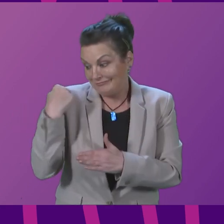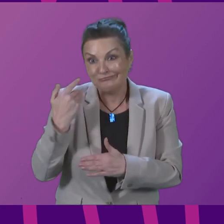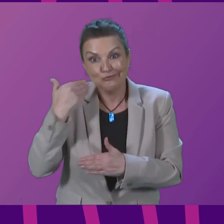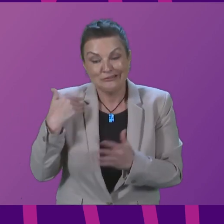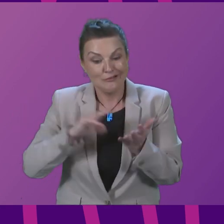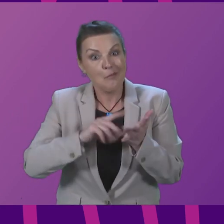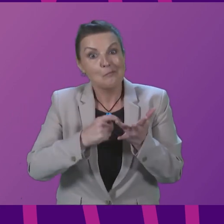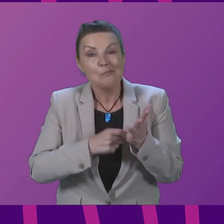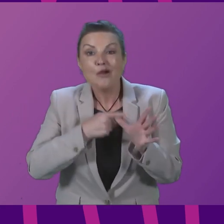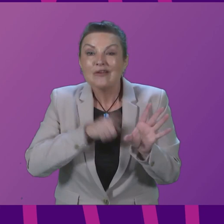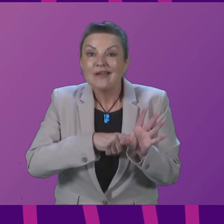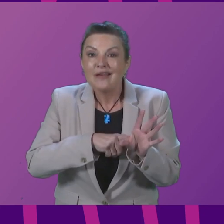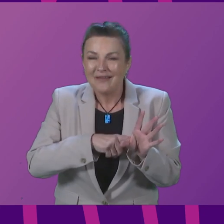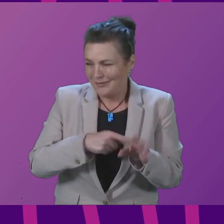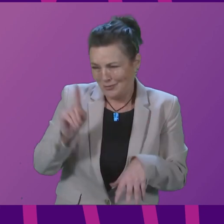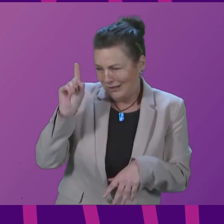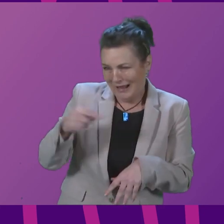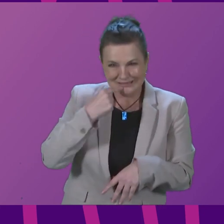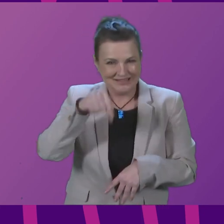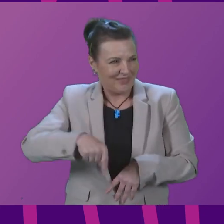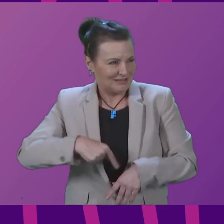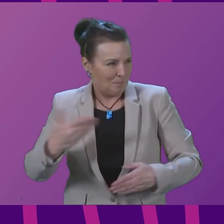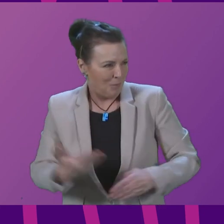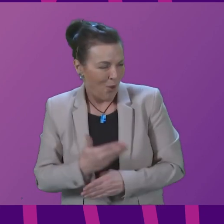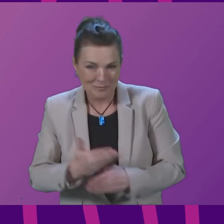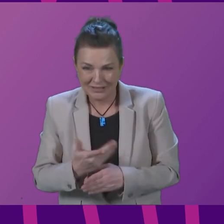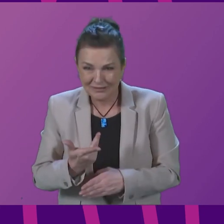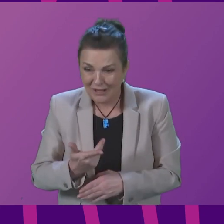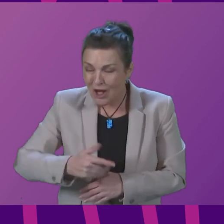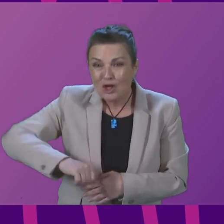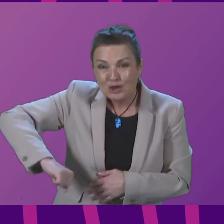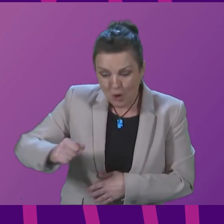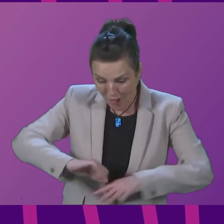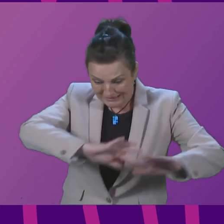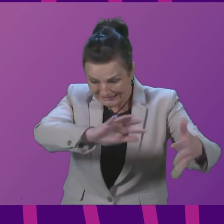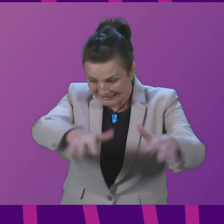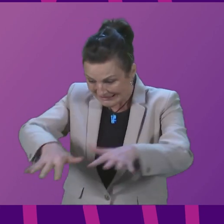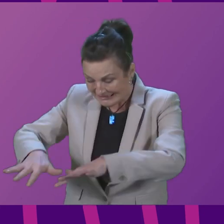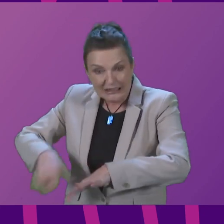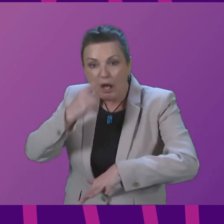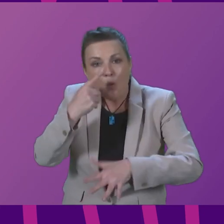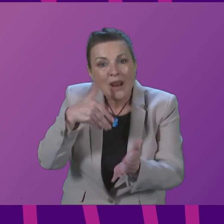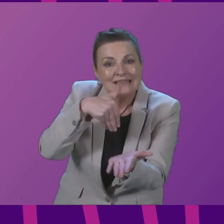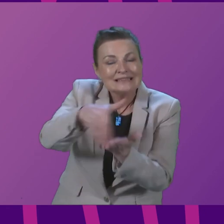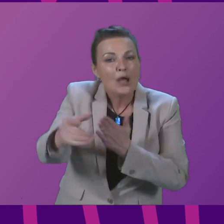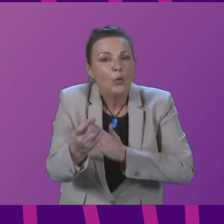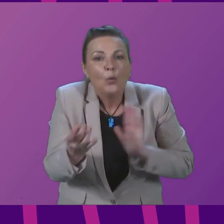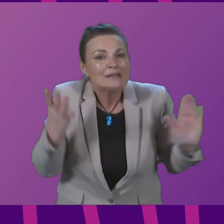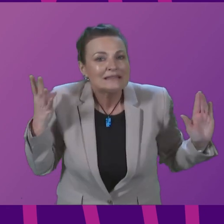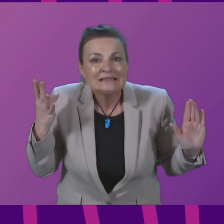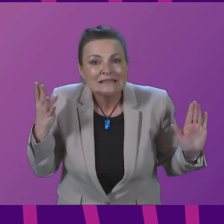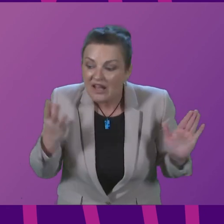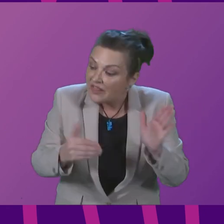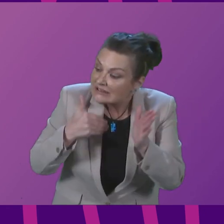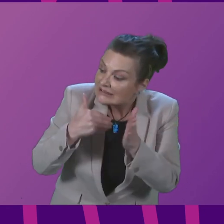tell Parliament this is about employment. Scotland's seabed can only be sold once. The sale price matters